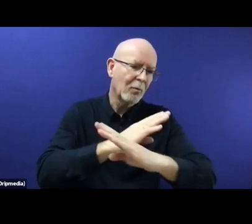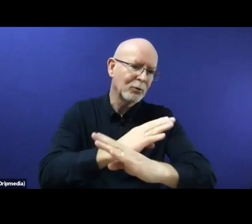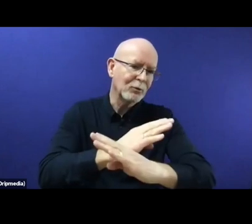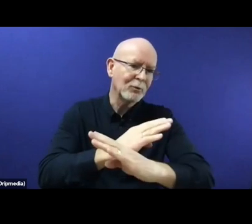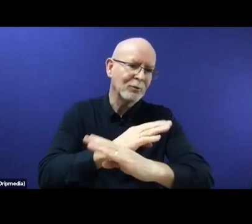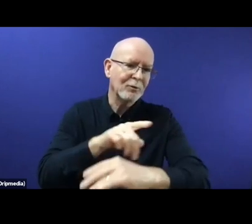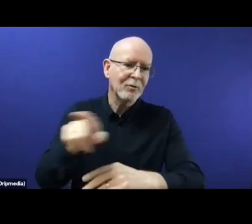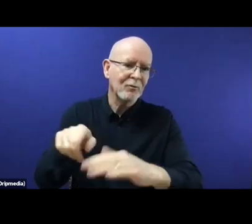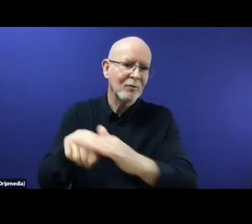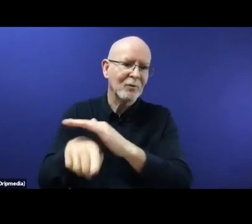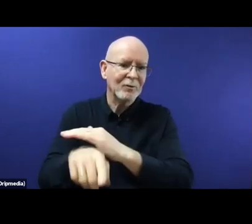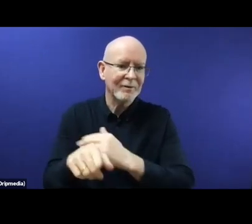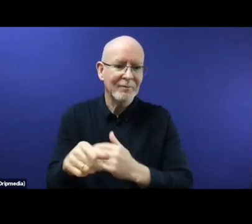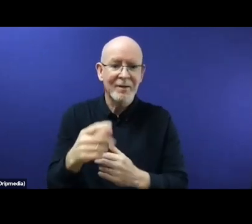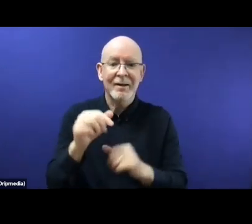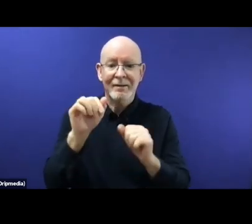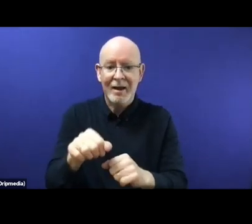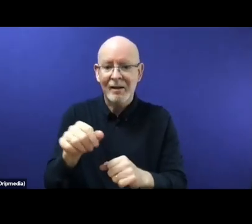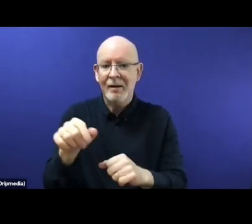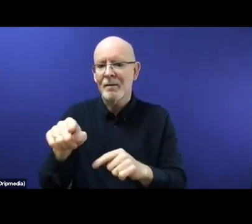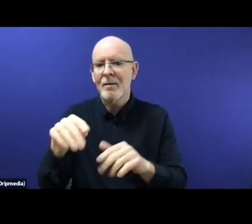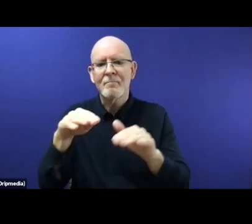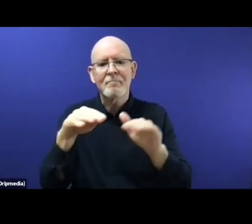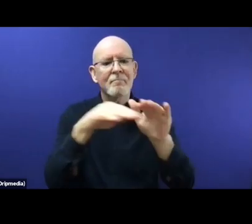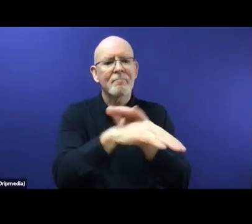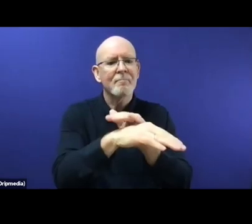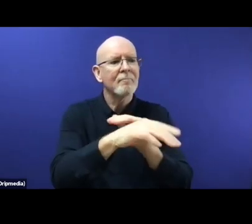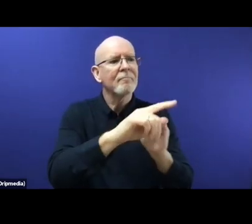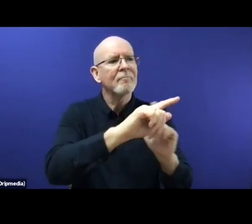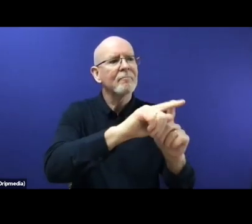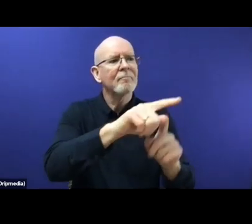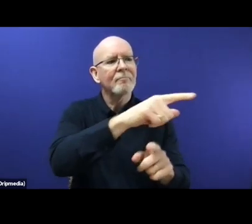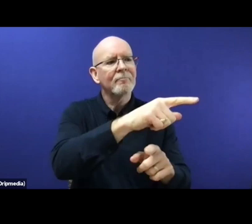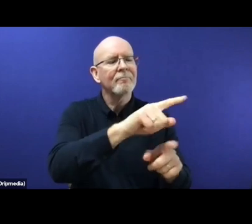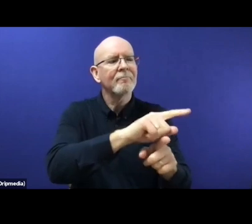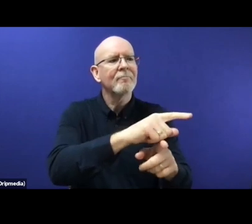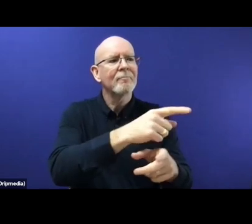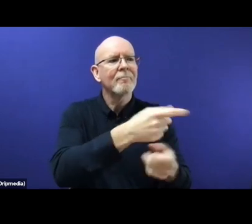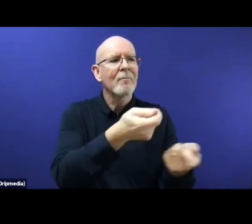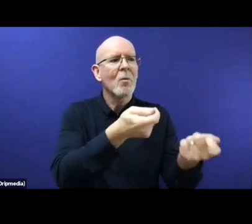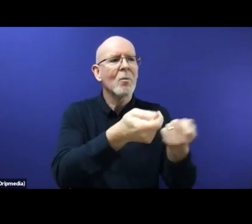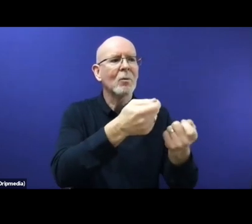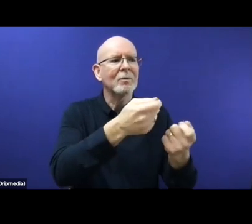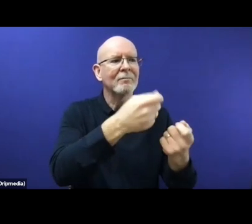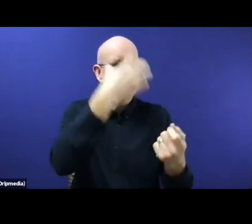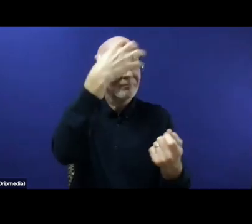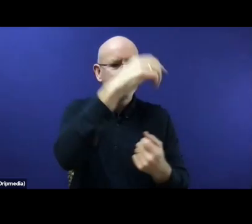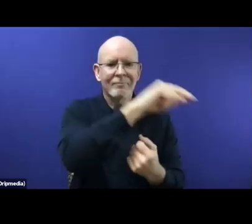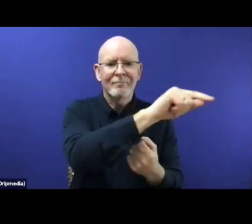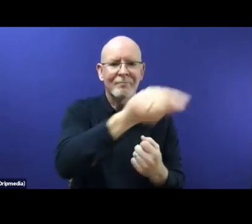especially those in the Global South. On the one hand, we have the Global Compact. And on the other hand, we have the new EU Pact